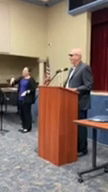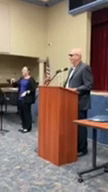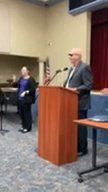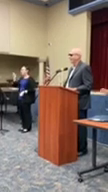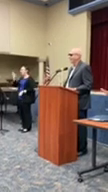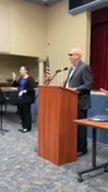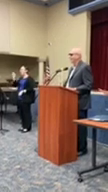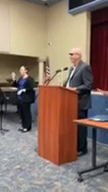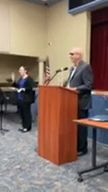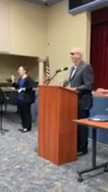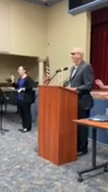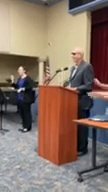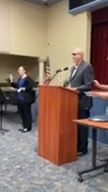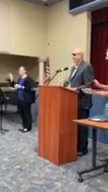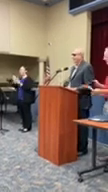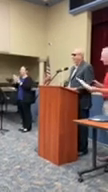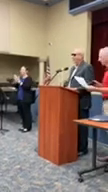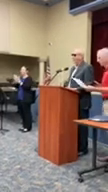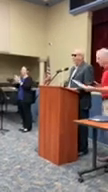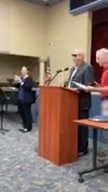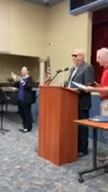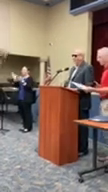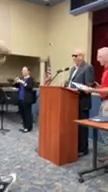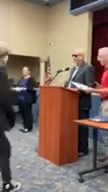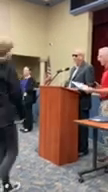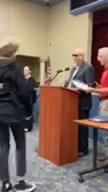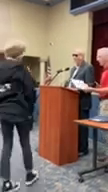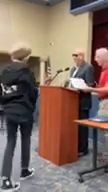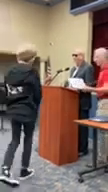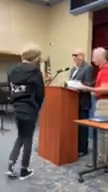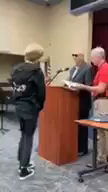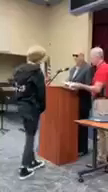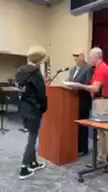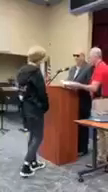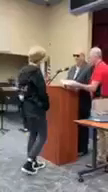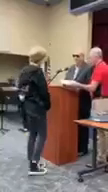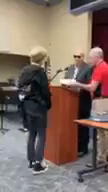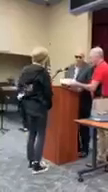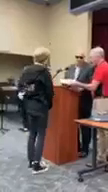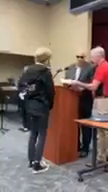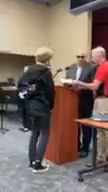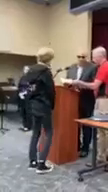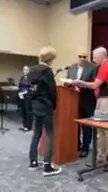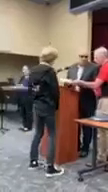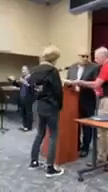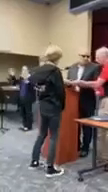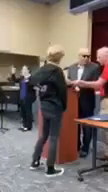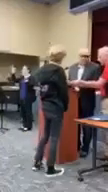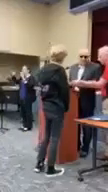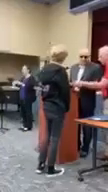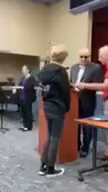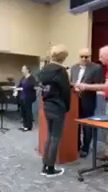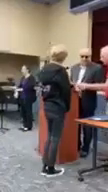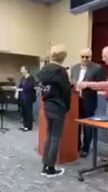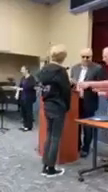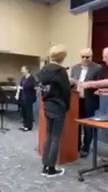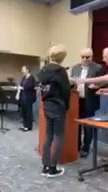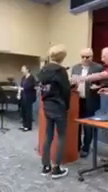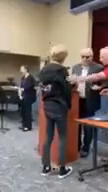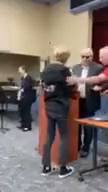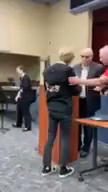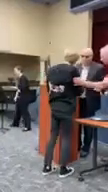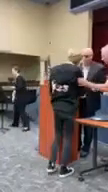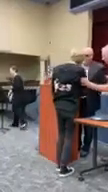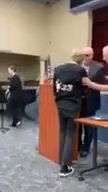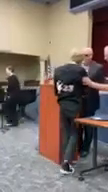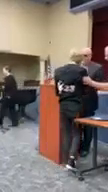and Tristan. Thank you.